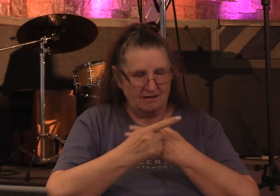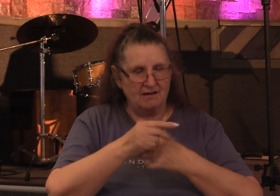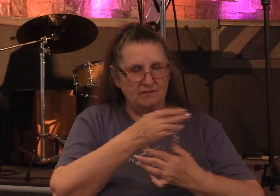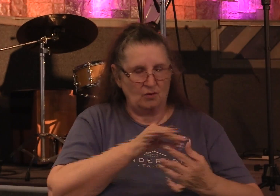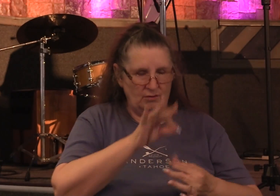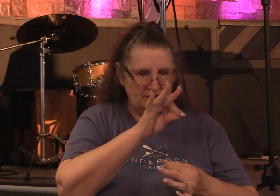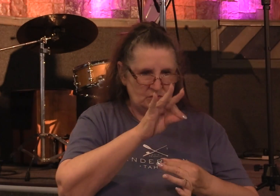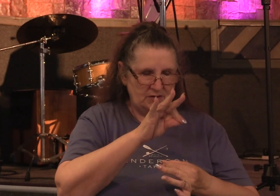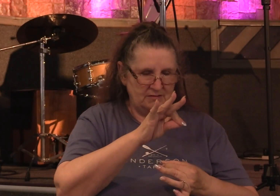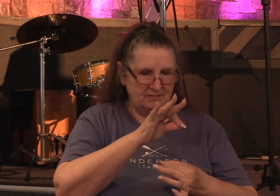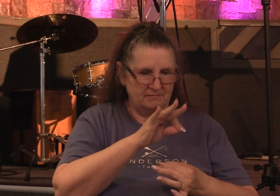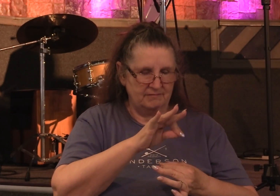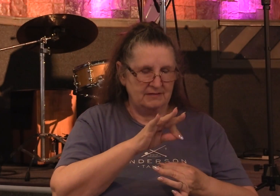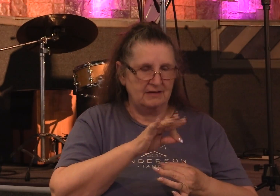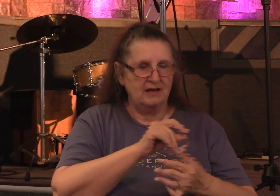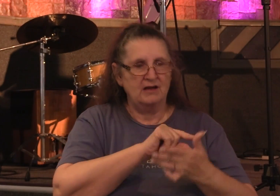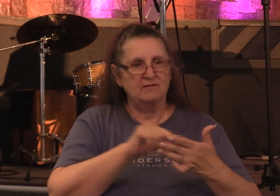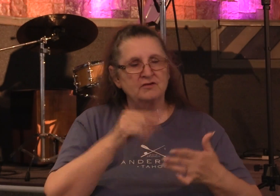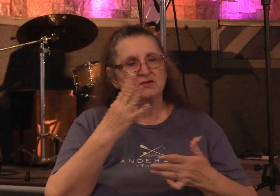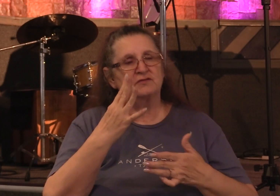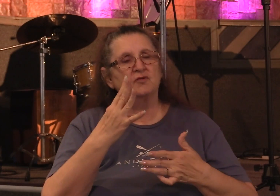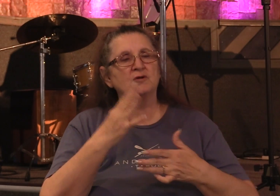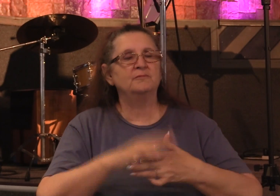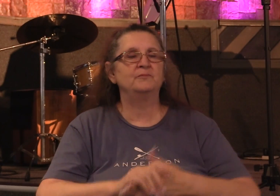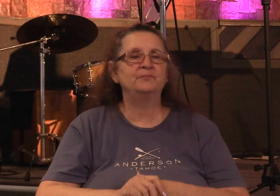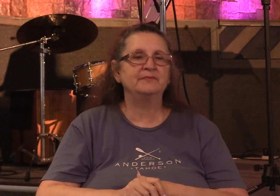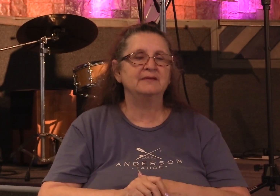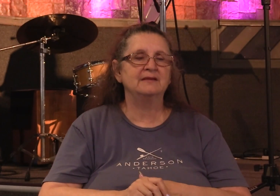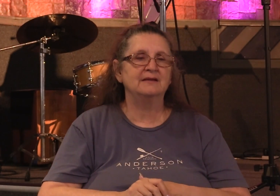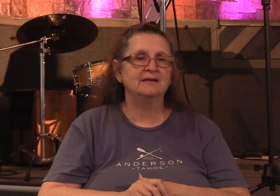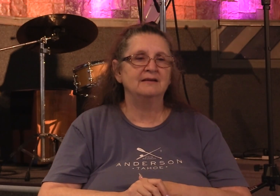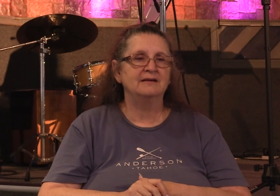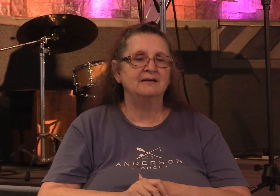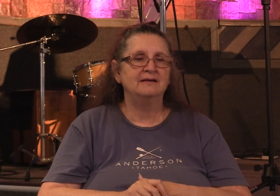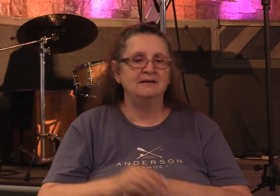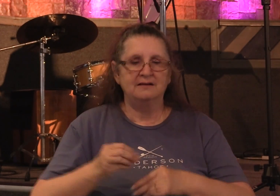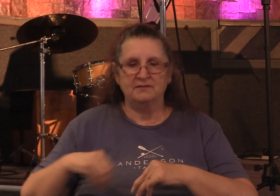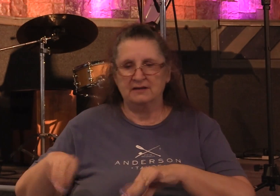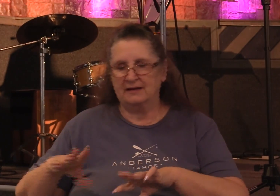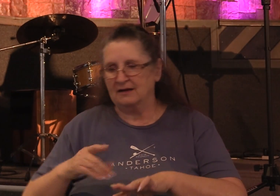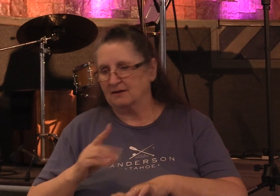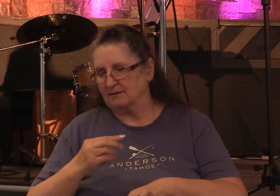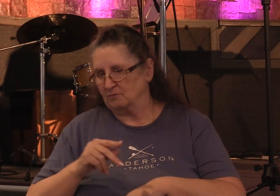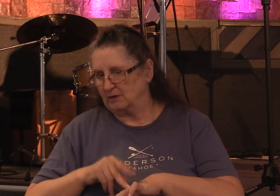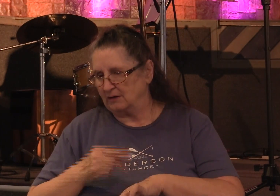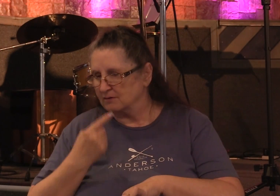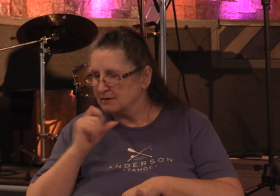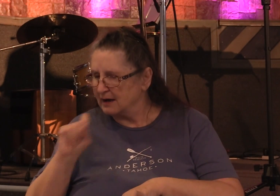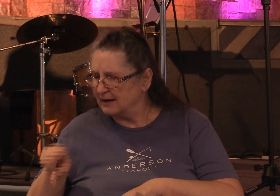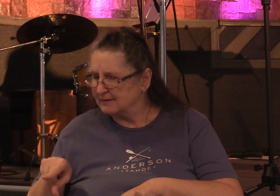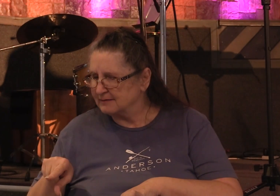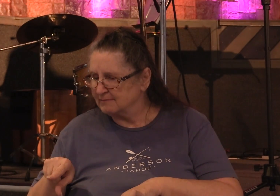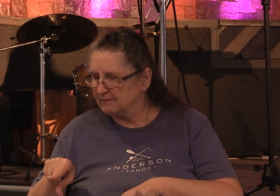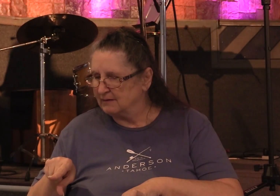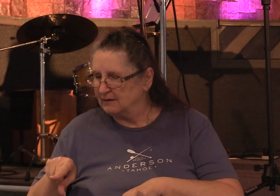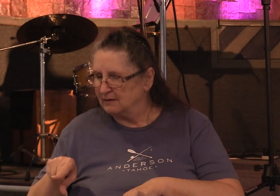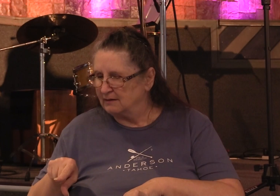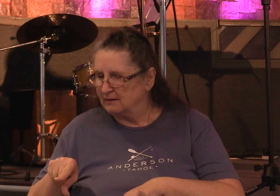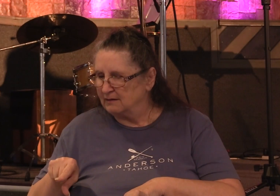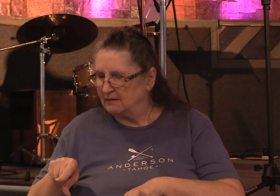take a look at this verse four speaking of the land Peter asks him while it remained was it